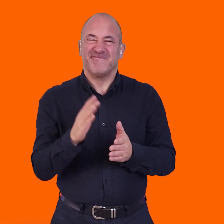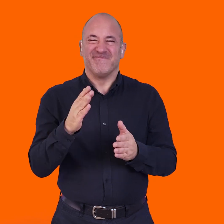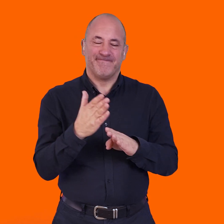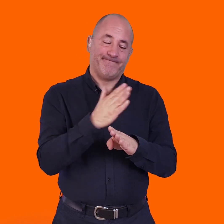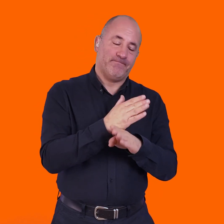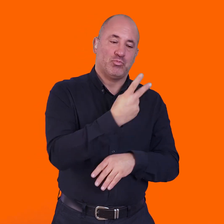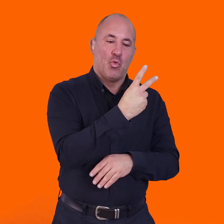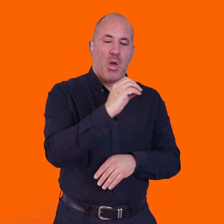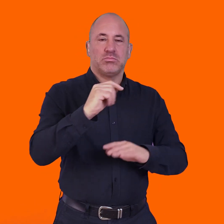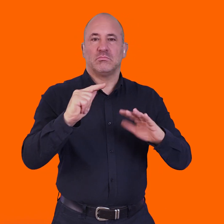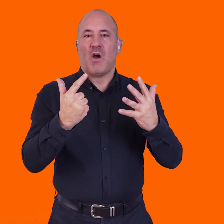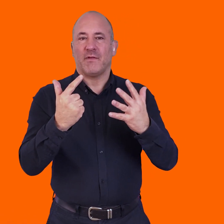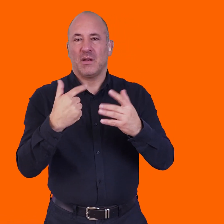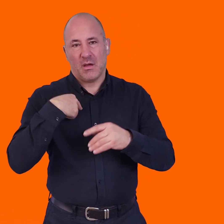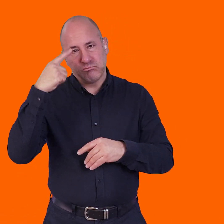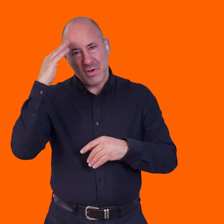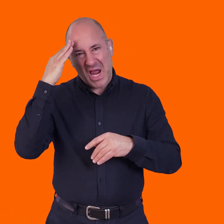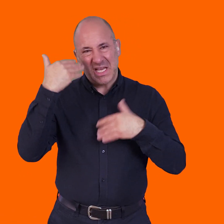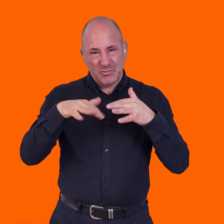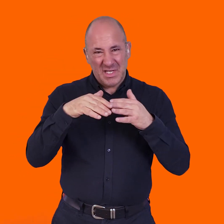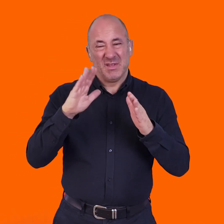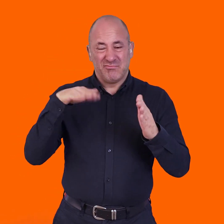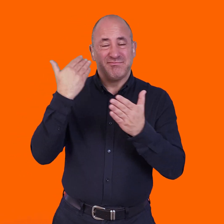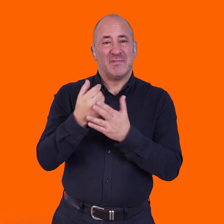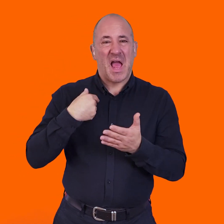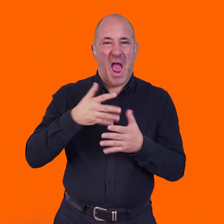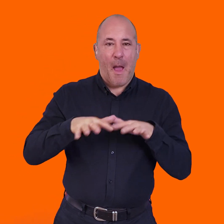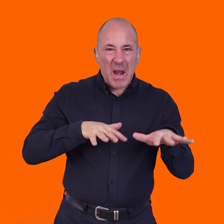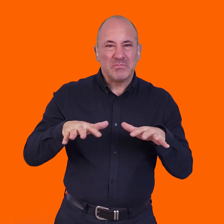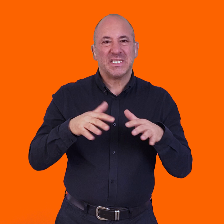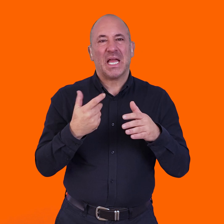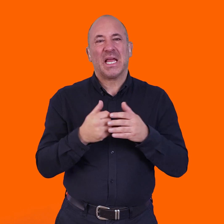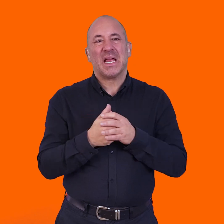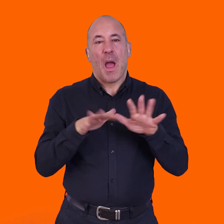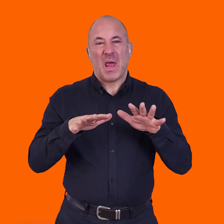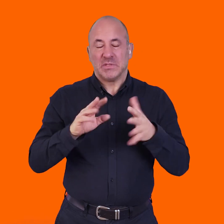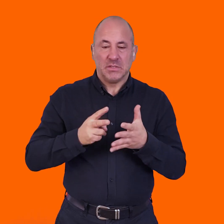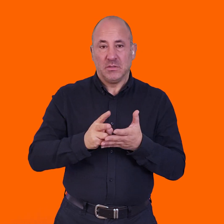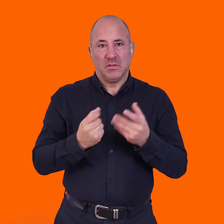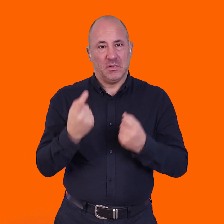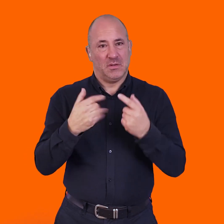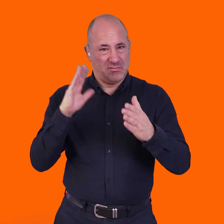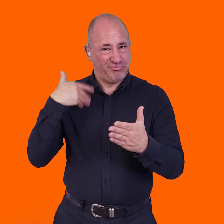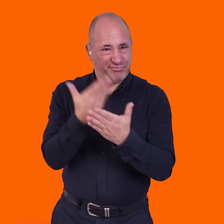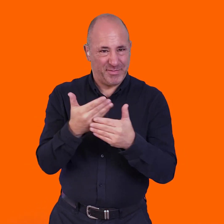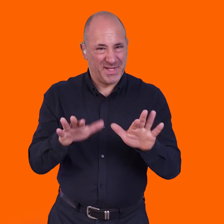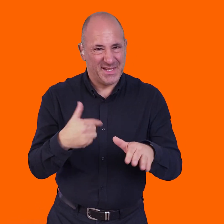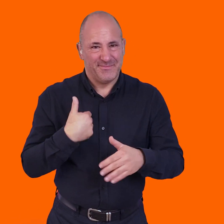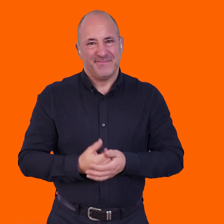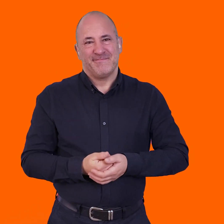having, so I had a brain injury in 2007. And I have been living with epilepsy and epileptic